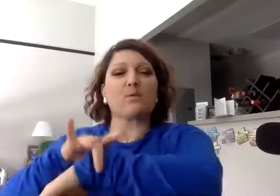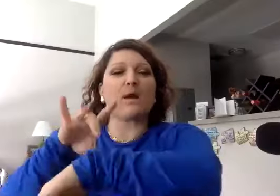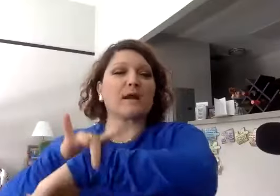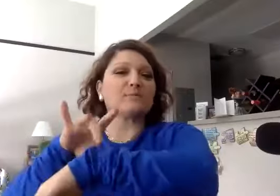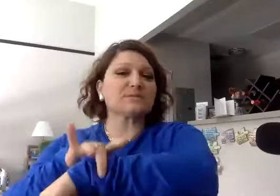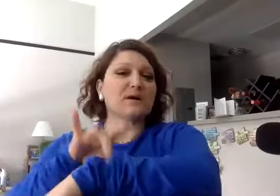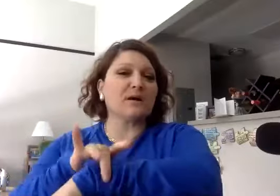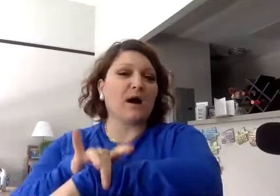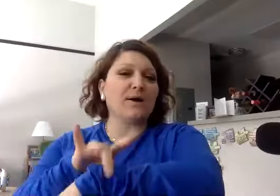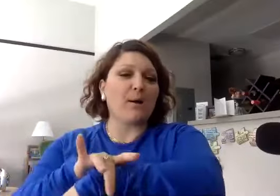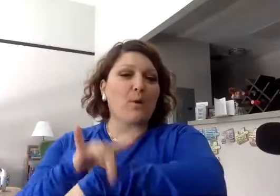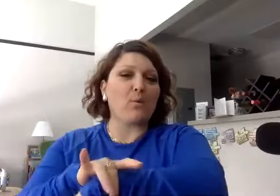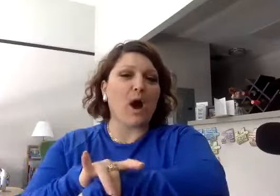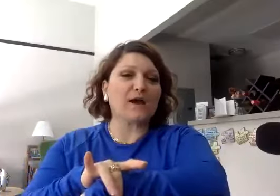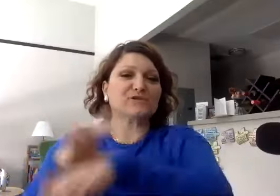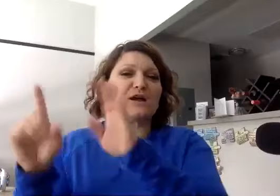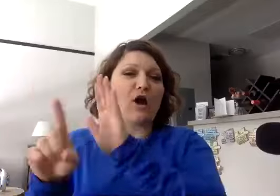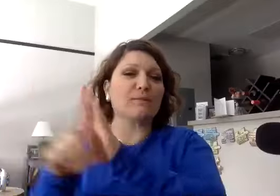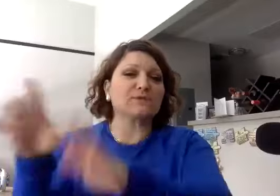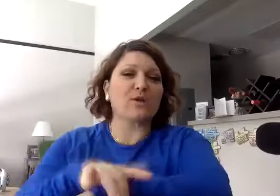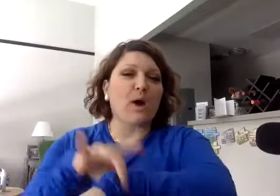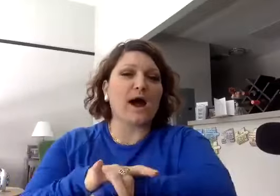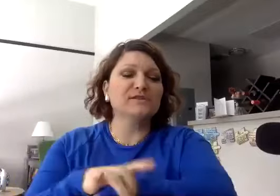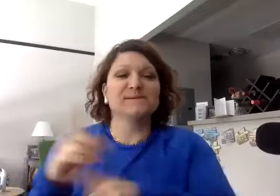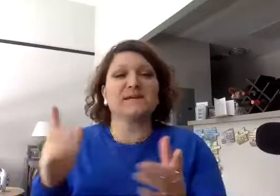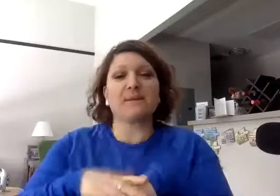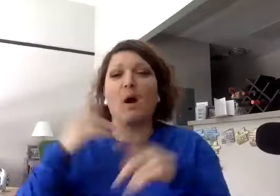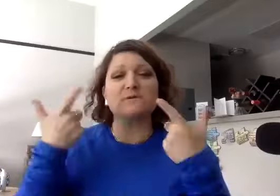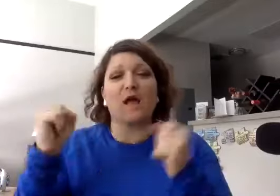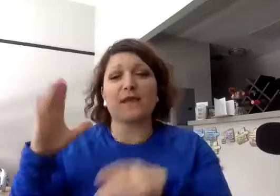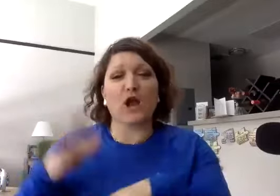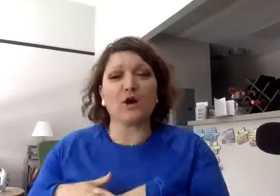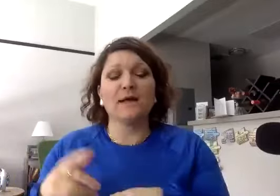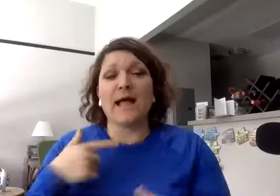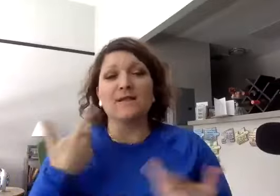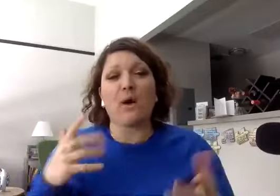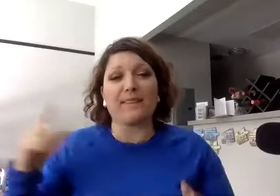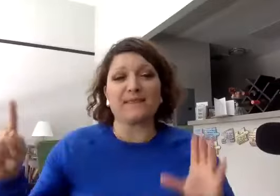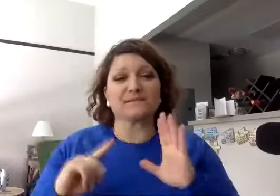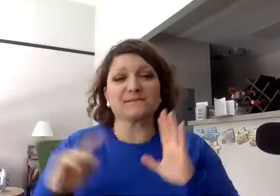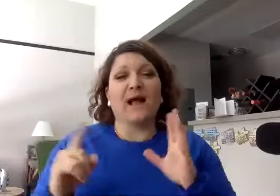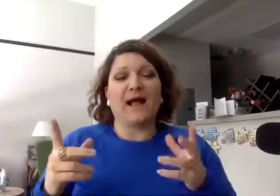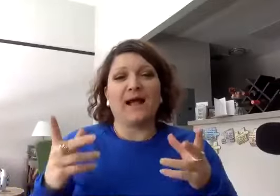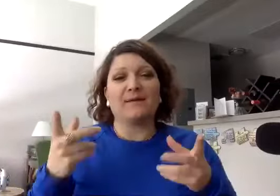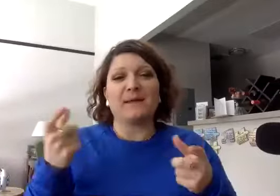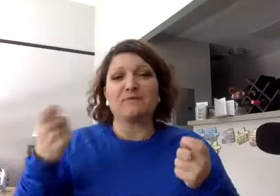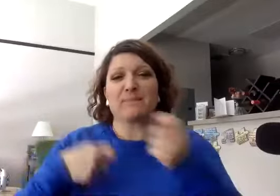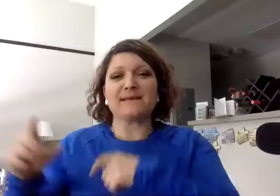one that was a wash that alarms on the wash, because I'm always on the go. And the wash is, I've been replacing